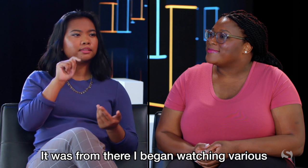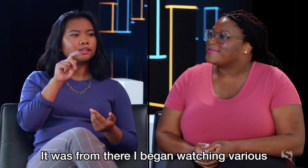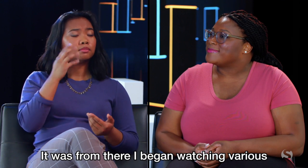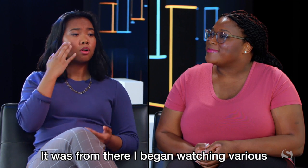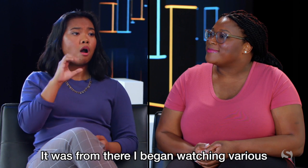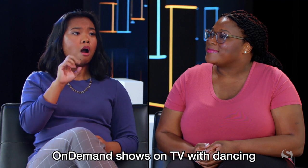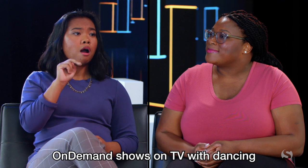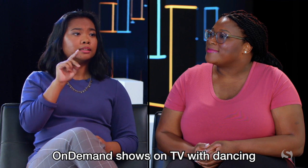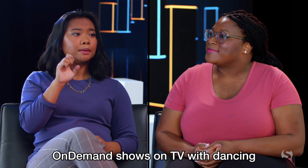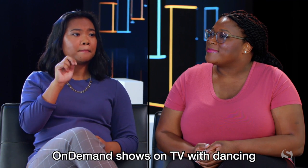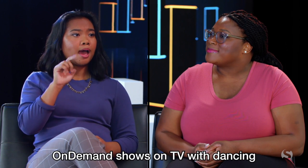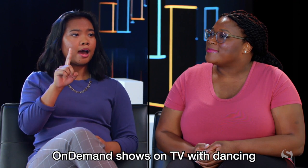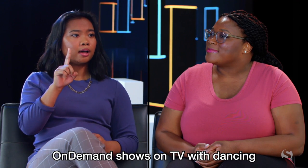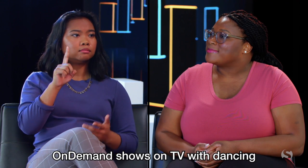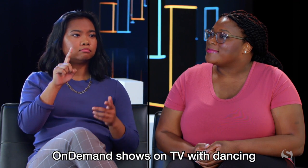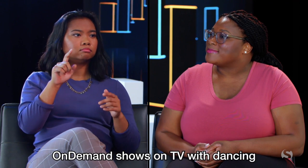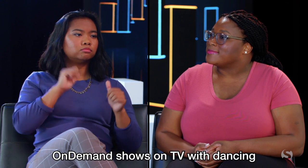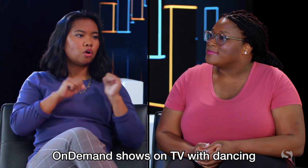-demand shows on TV with dancing, like...